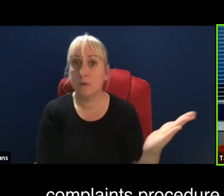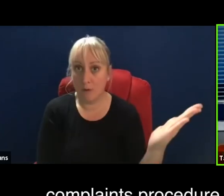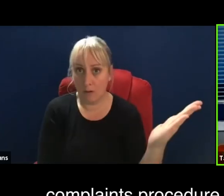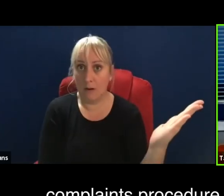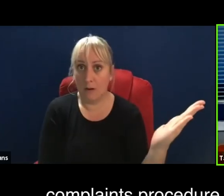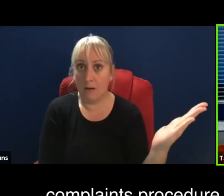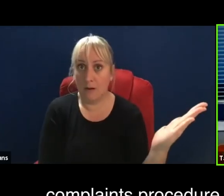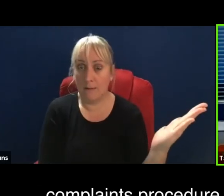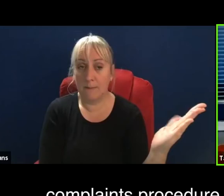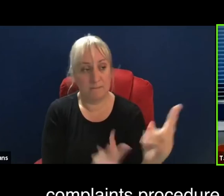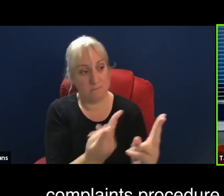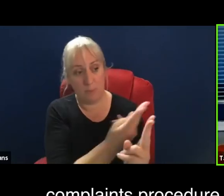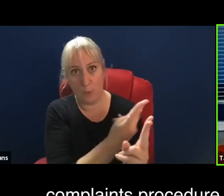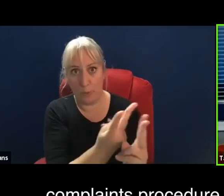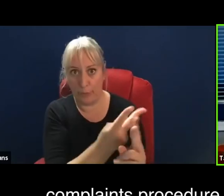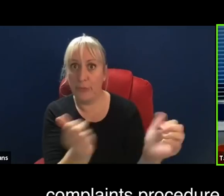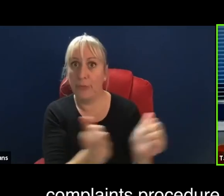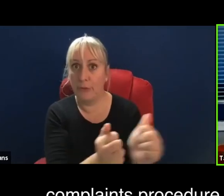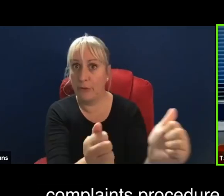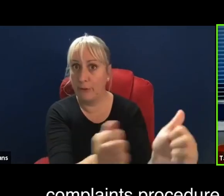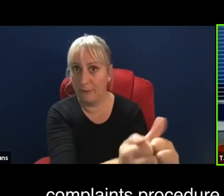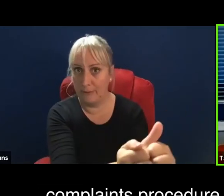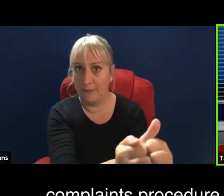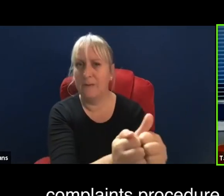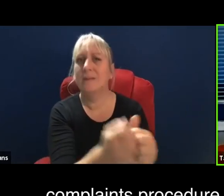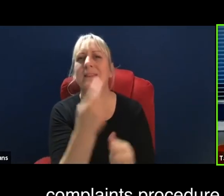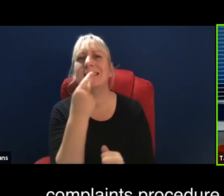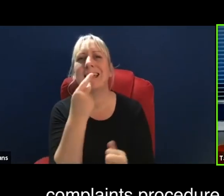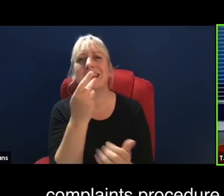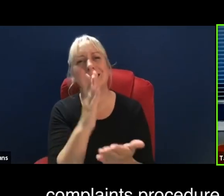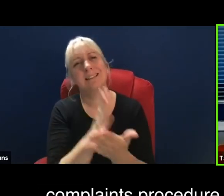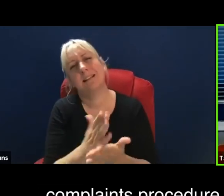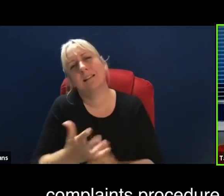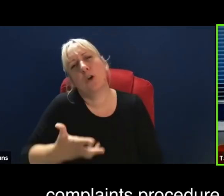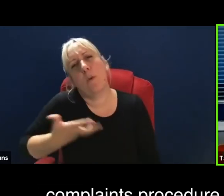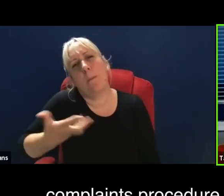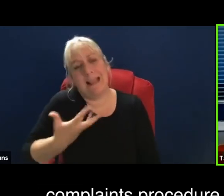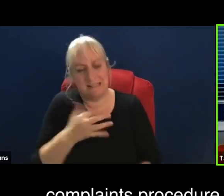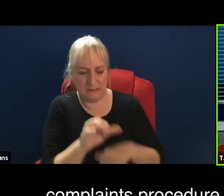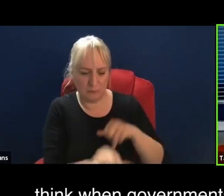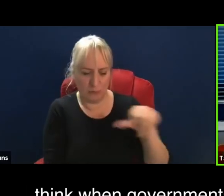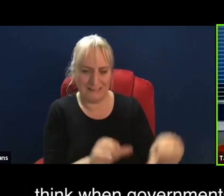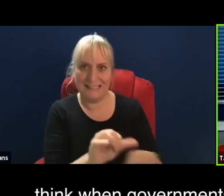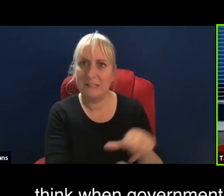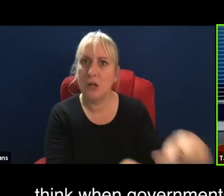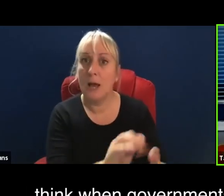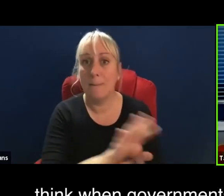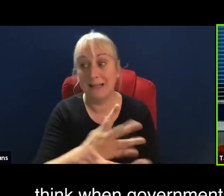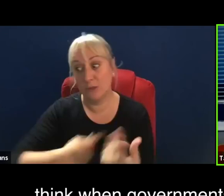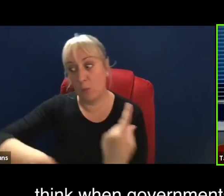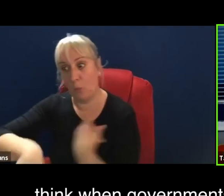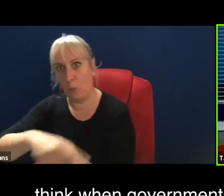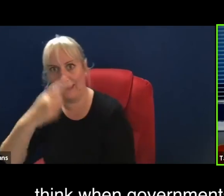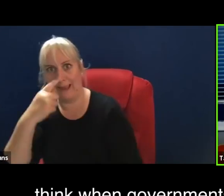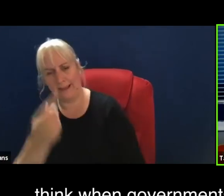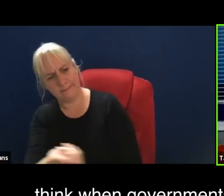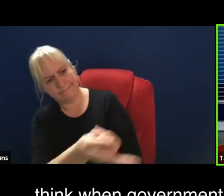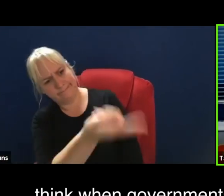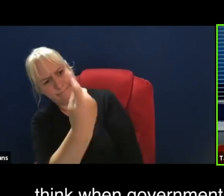essentially a complaints procedure that can be activated by civil society again by us. And I honestly think